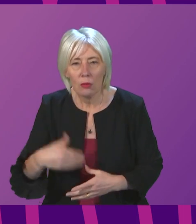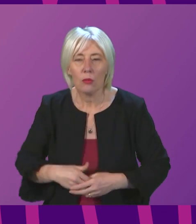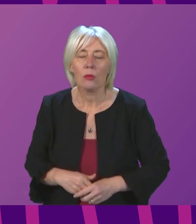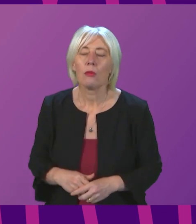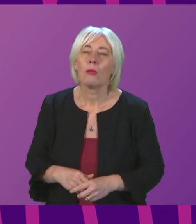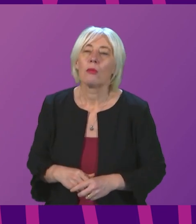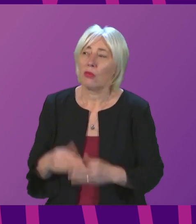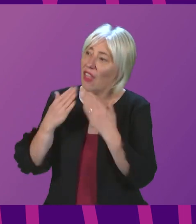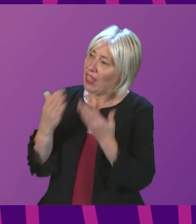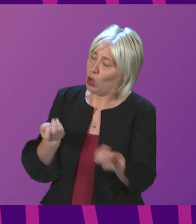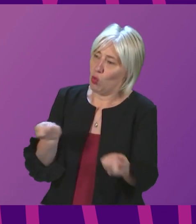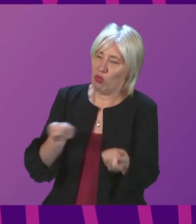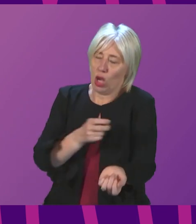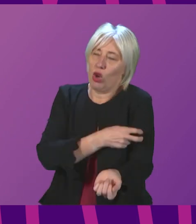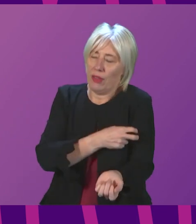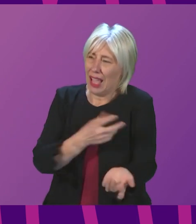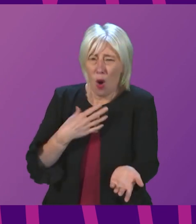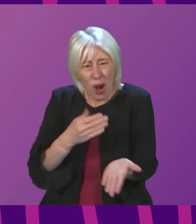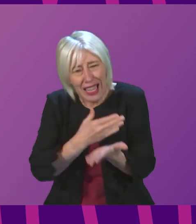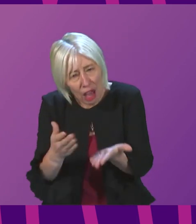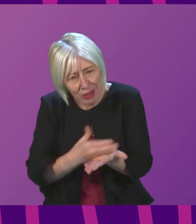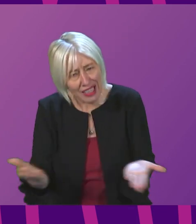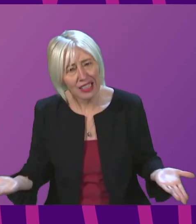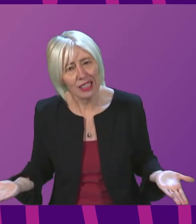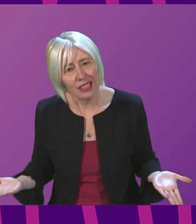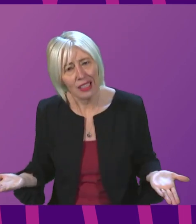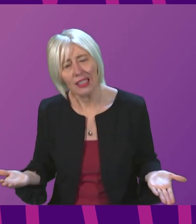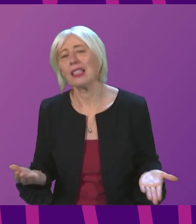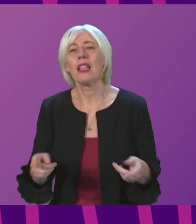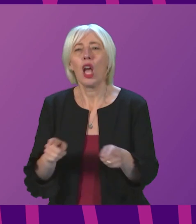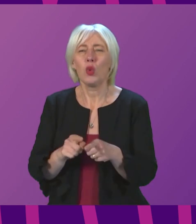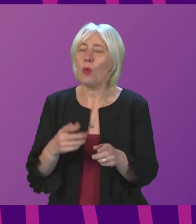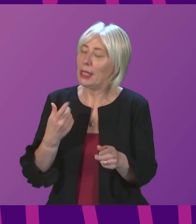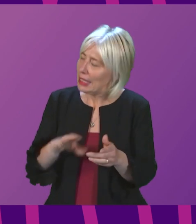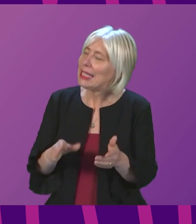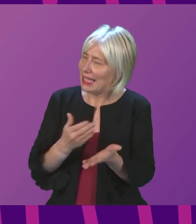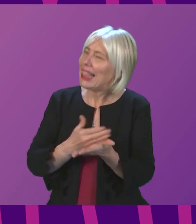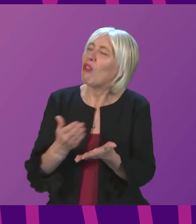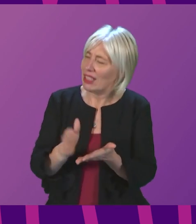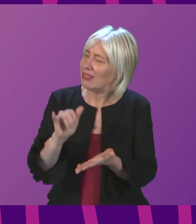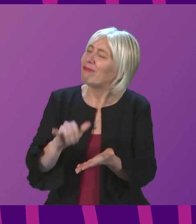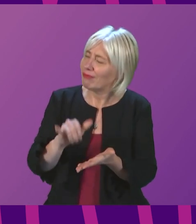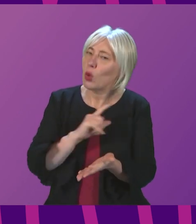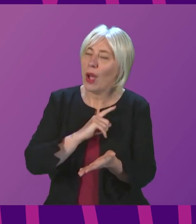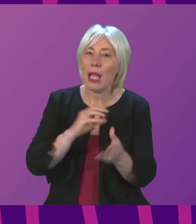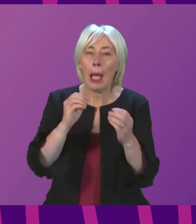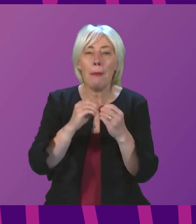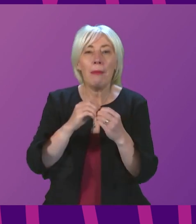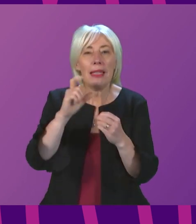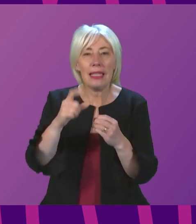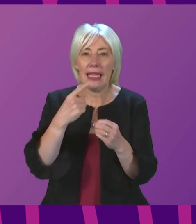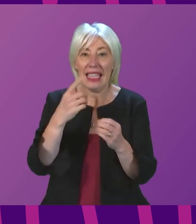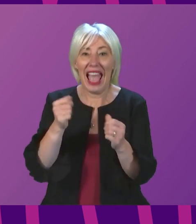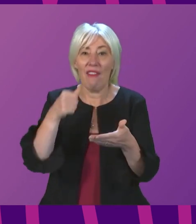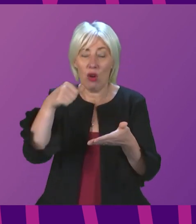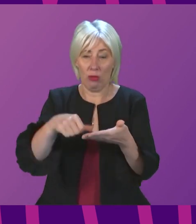grateful, Presiding Officer, because I am just trying to get some clarity. And we also need a little clarity, because I just want to check. The BBC are saying they have it